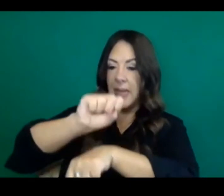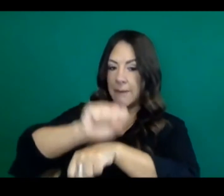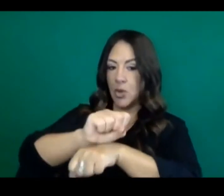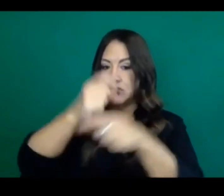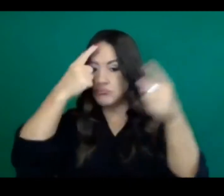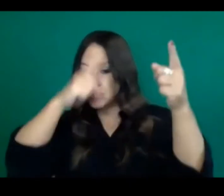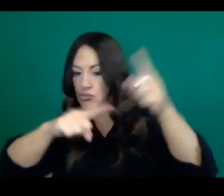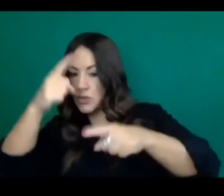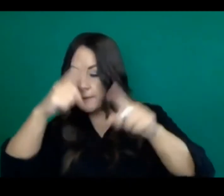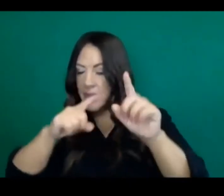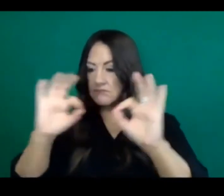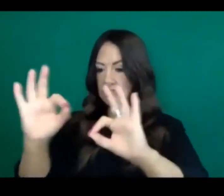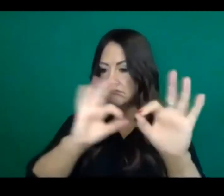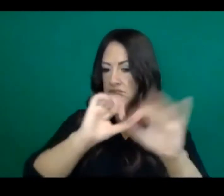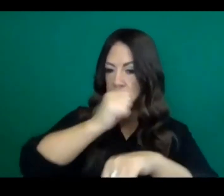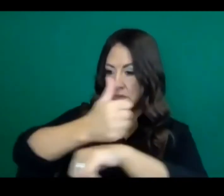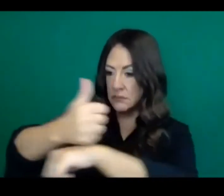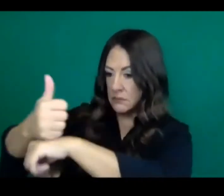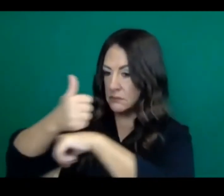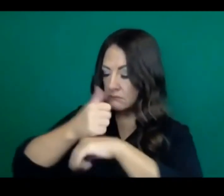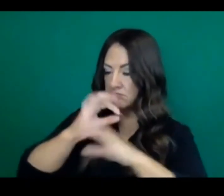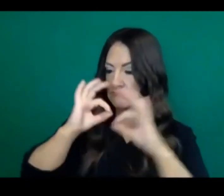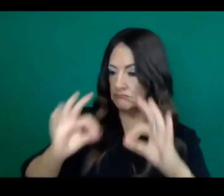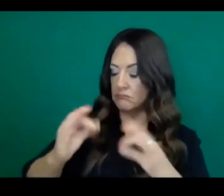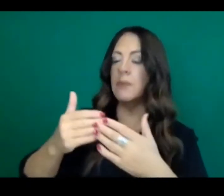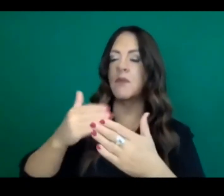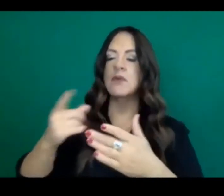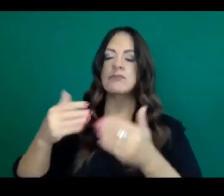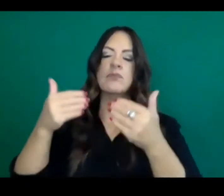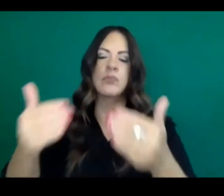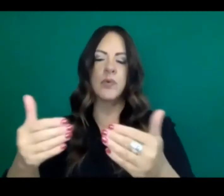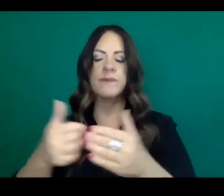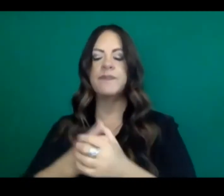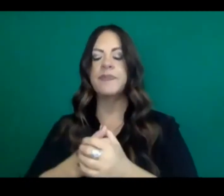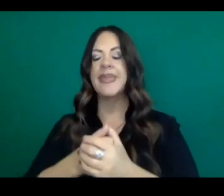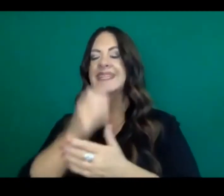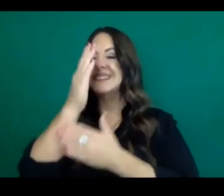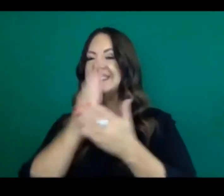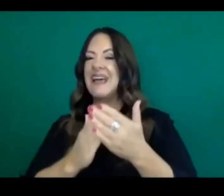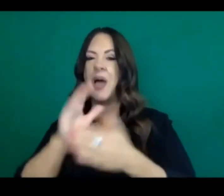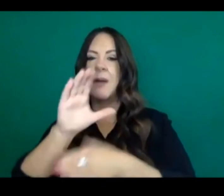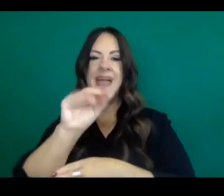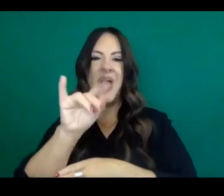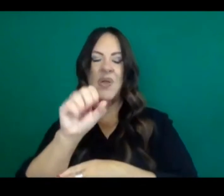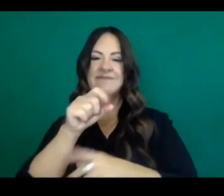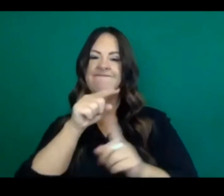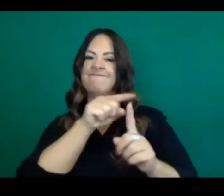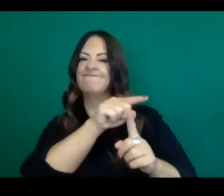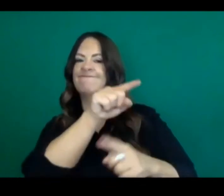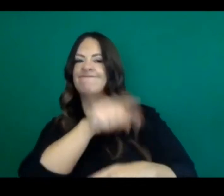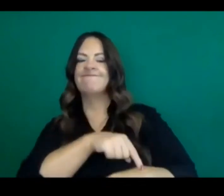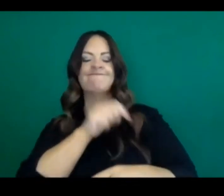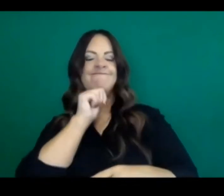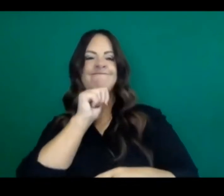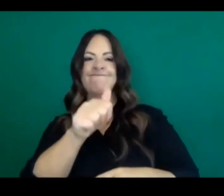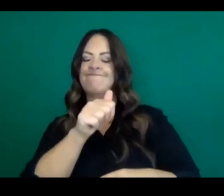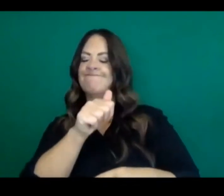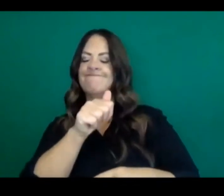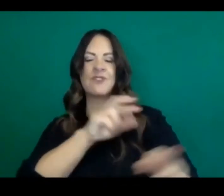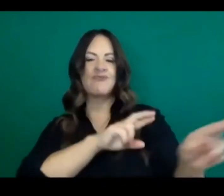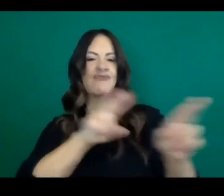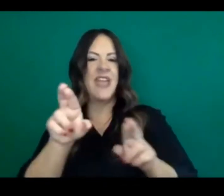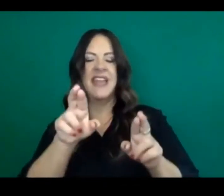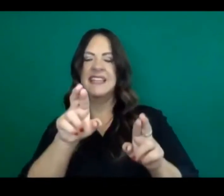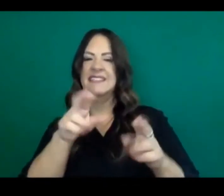in that county and they had plans in place to do that. For counties that didn't quite meet that threshold but move into